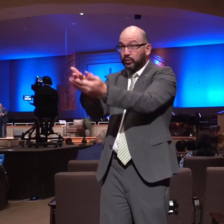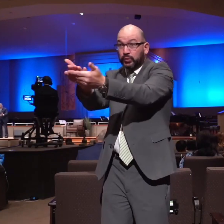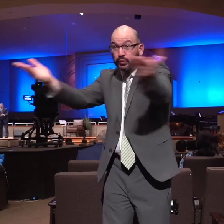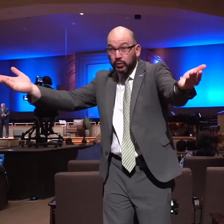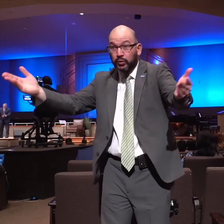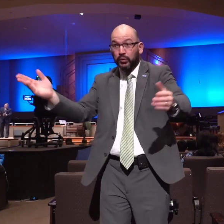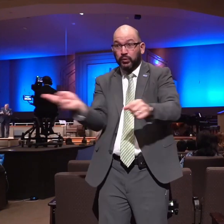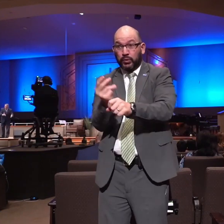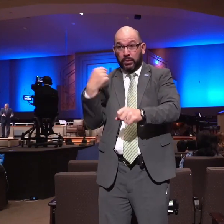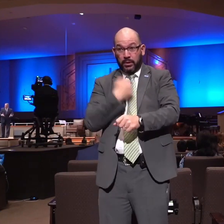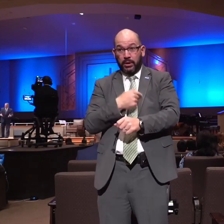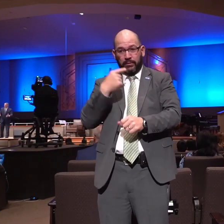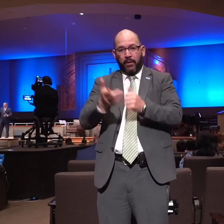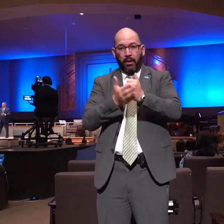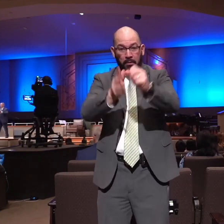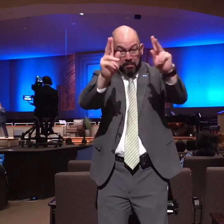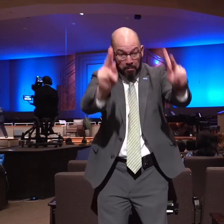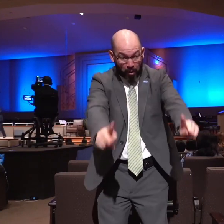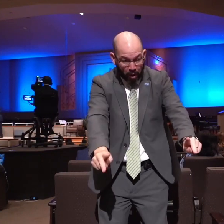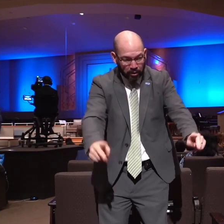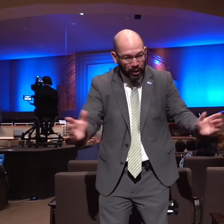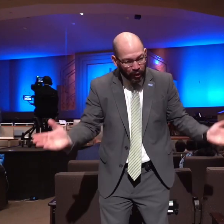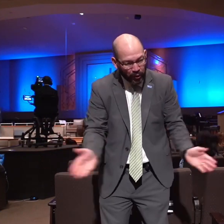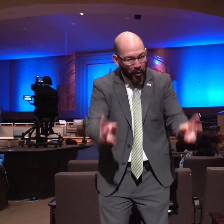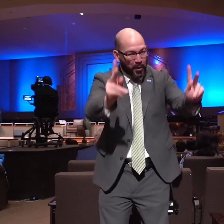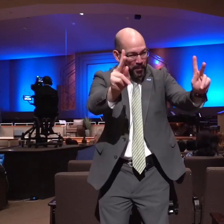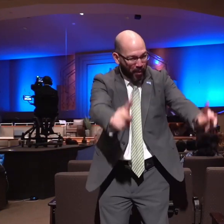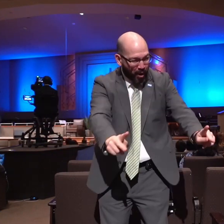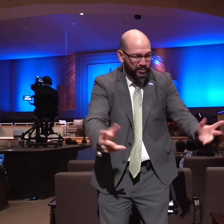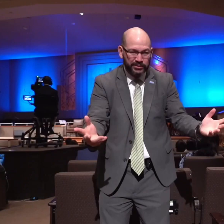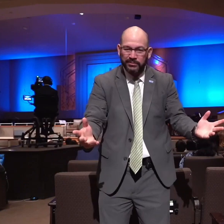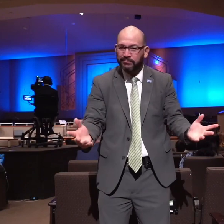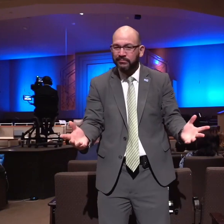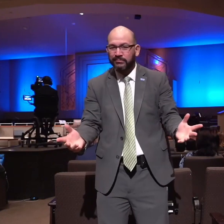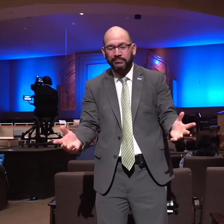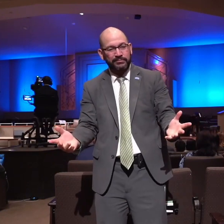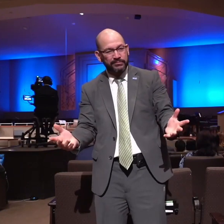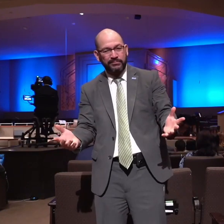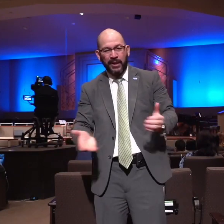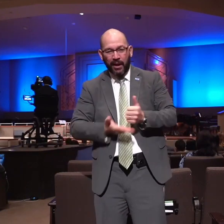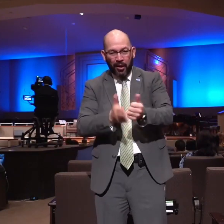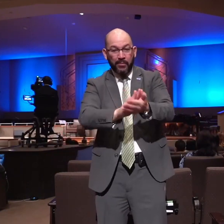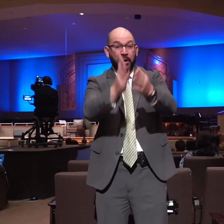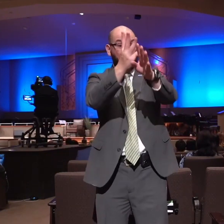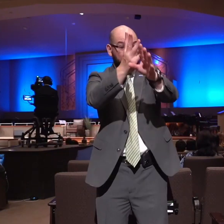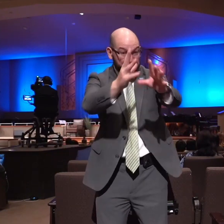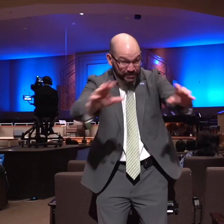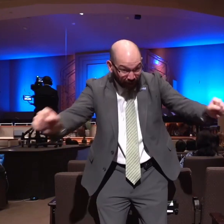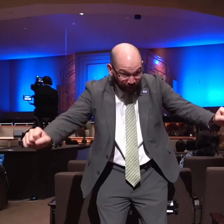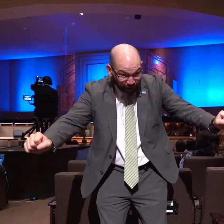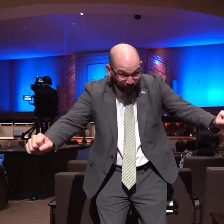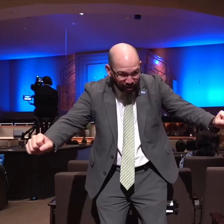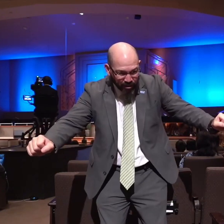way to help someone else to encourage someone else to bring someone else to christ that's not you